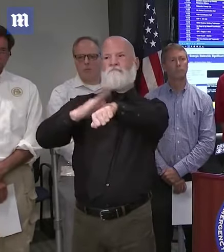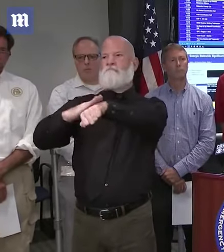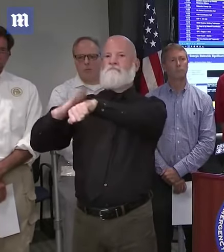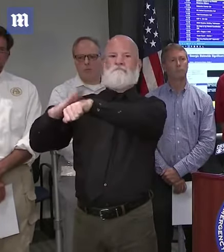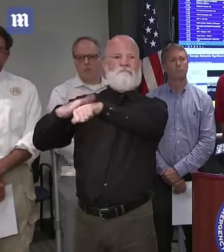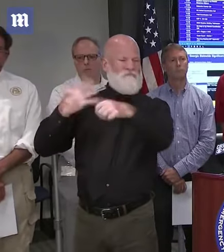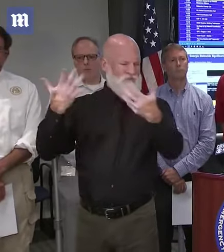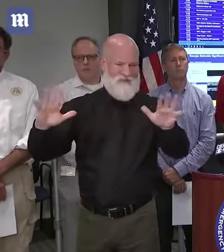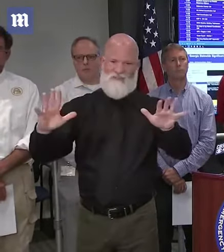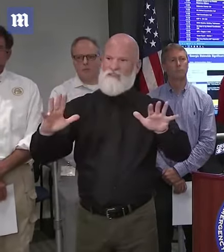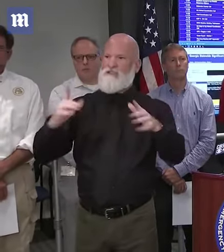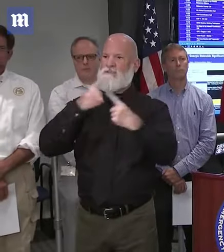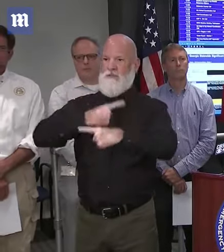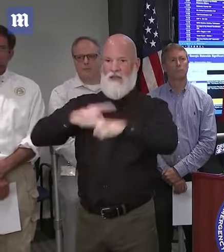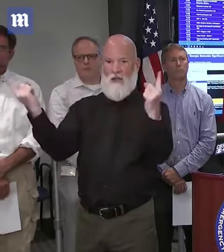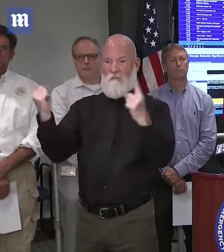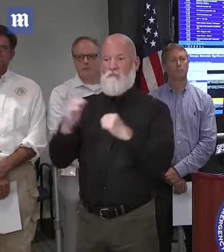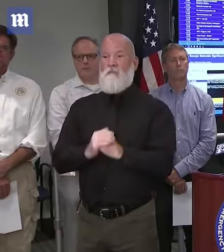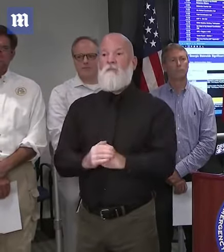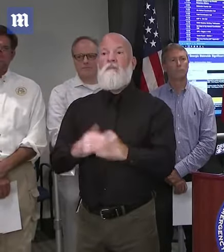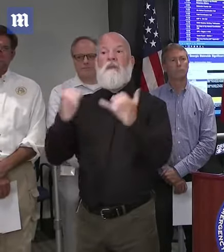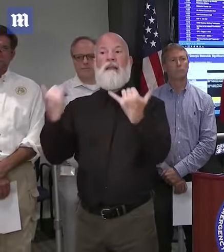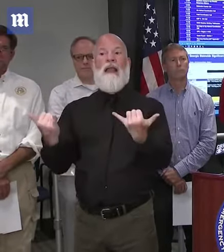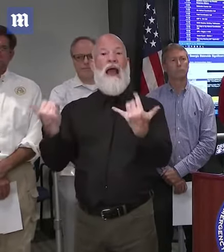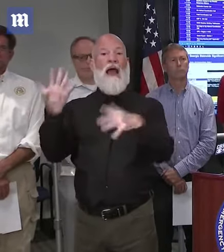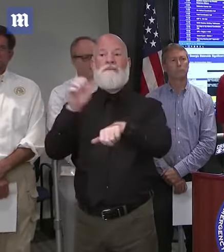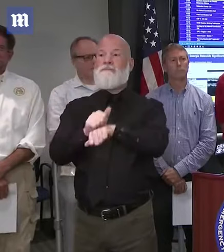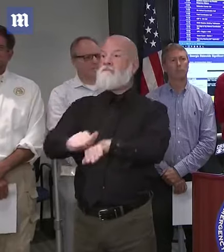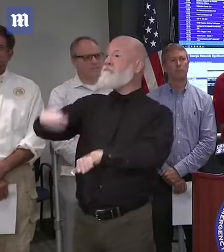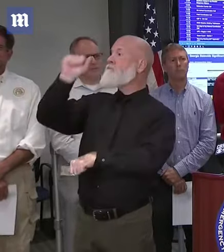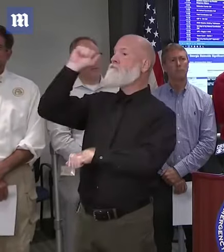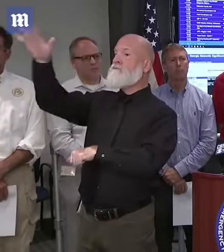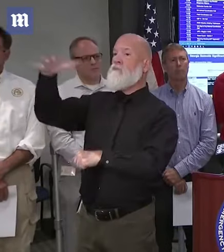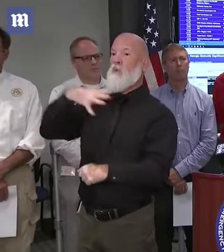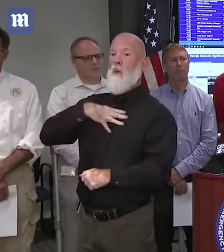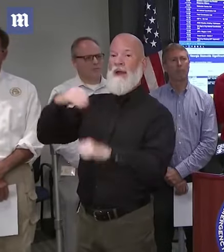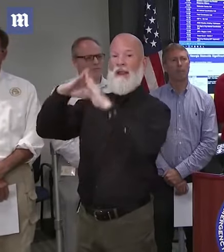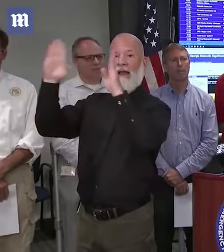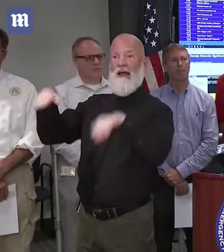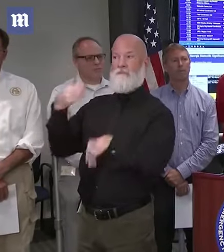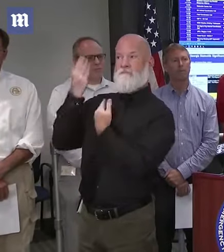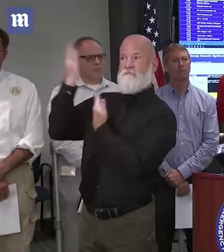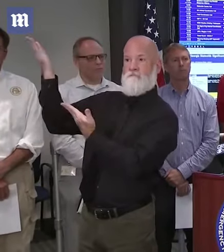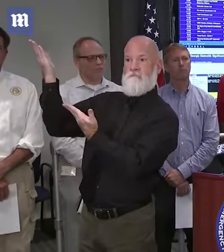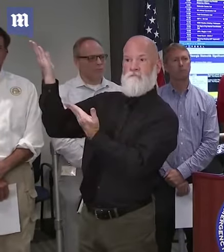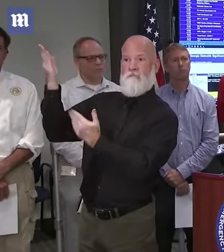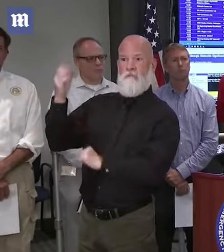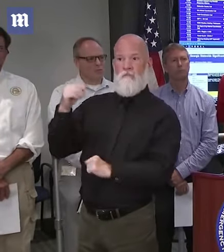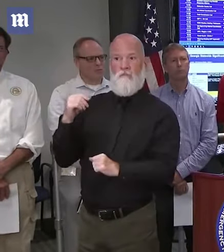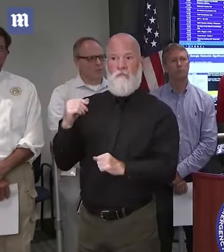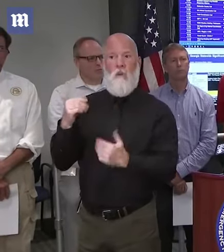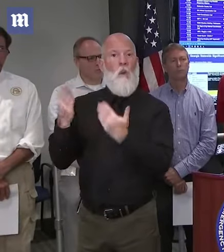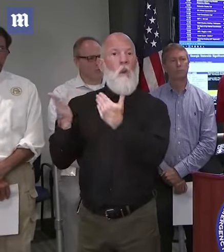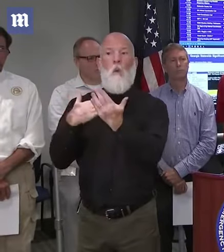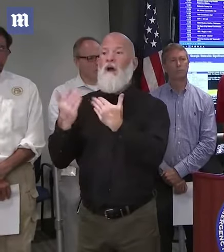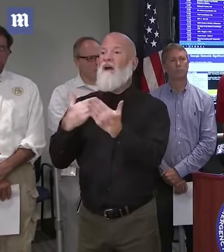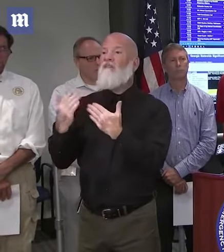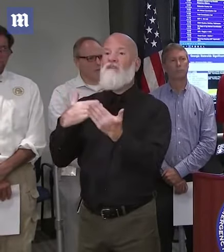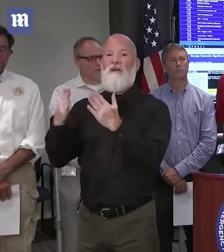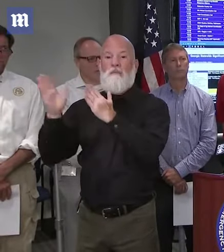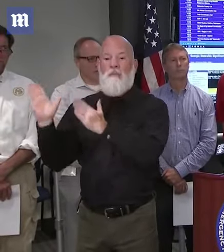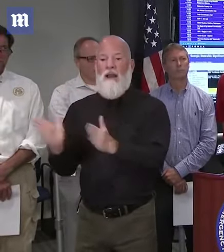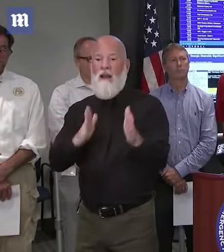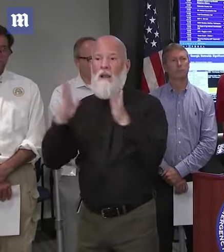going all the way now to the White House. So they should take whatever preparations are available for them to